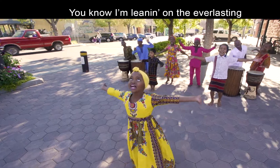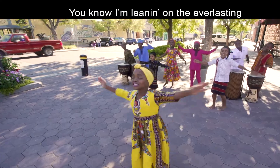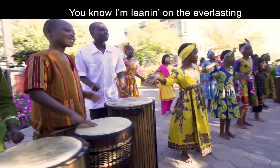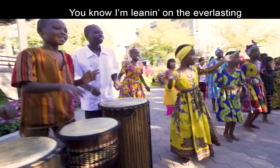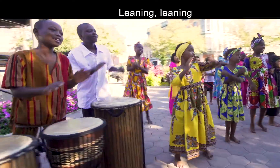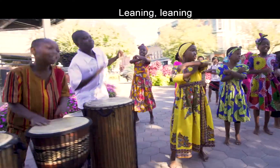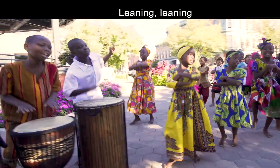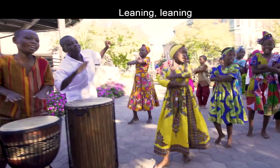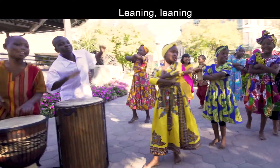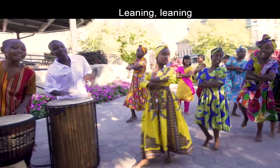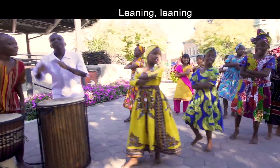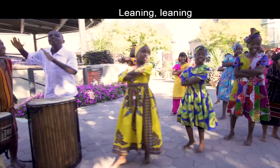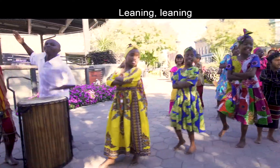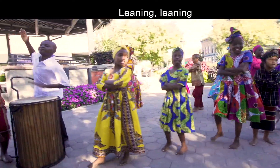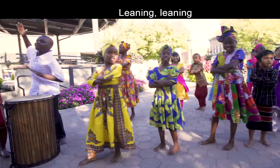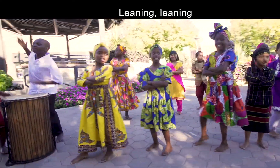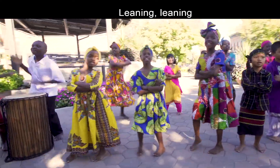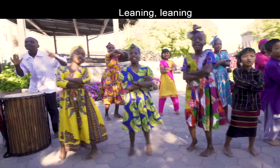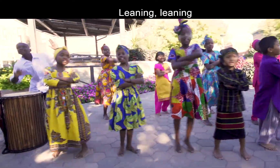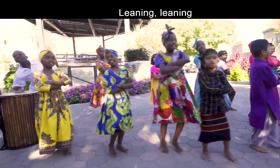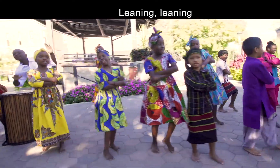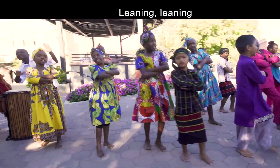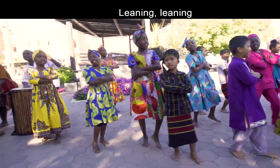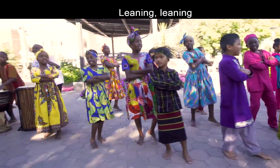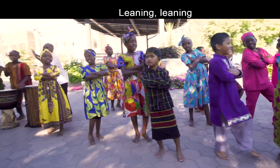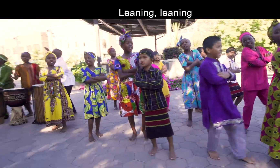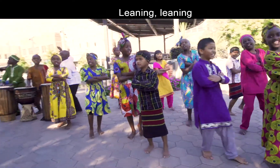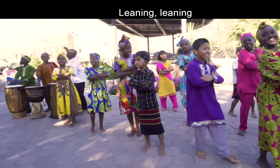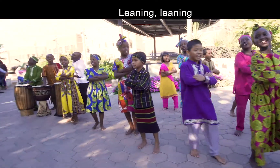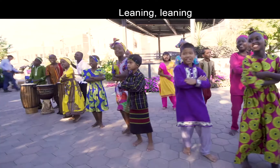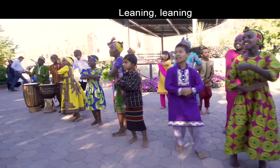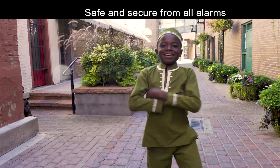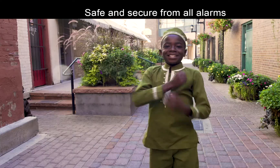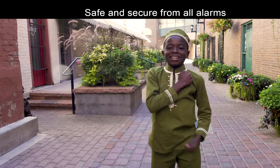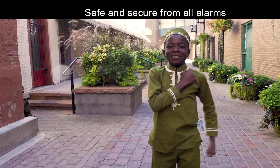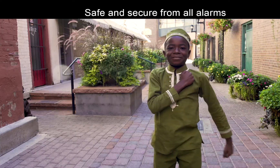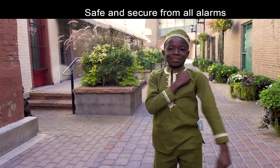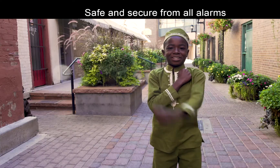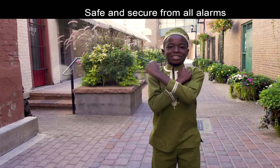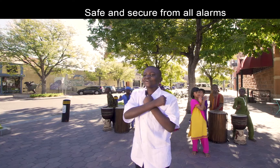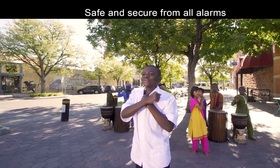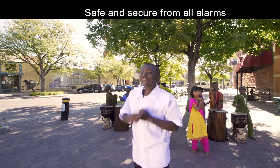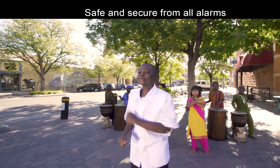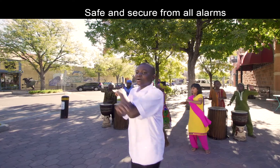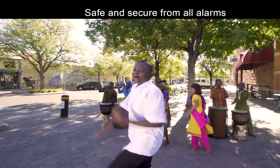Leaning, leaning, leaning, safe and secure from